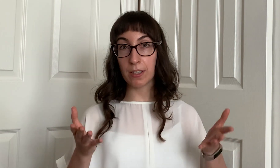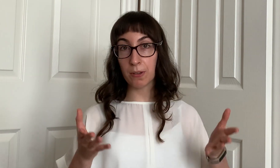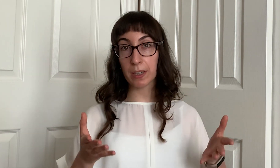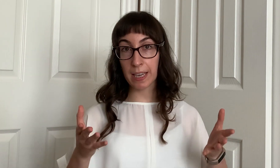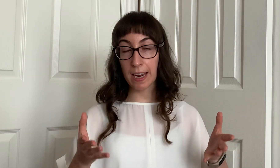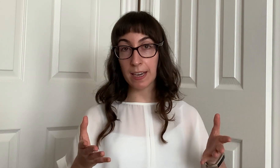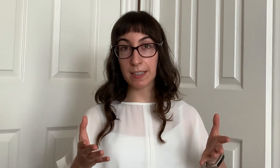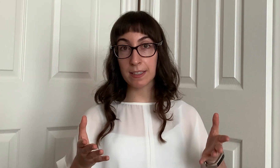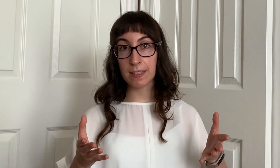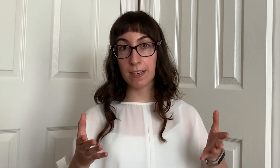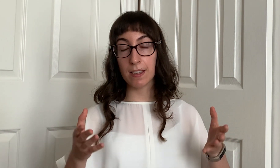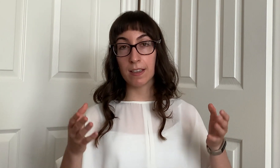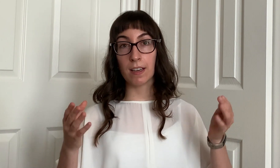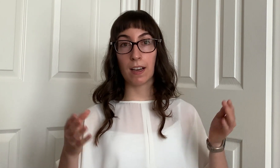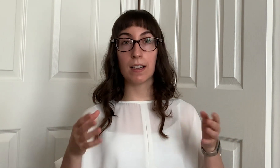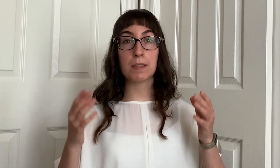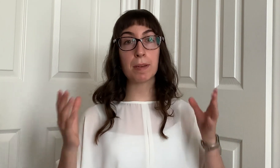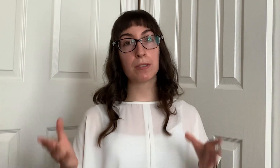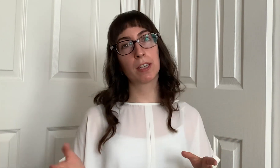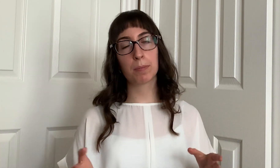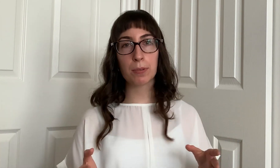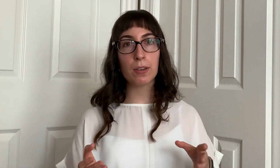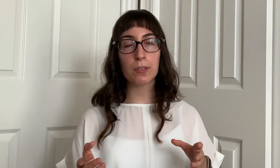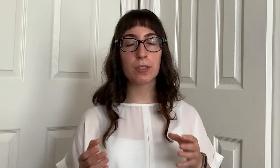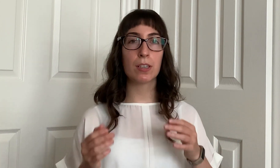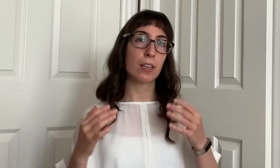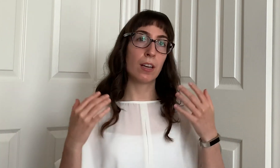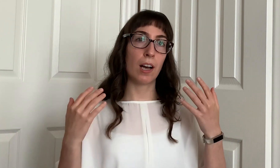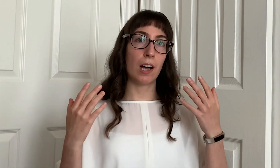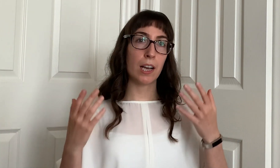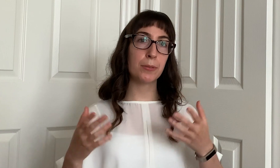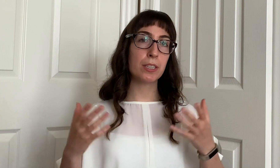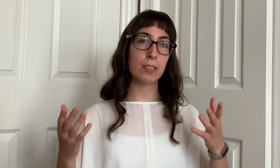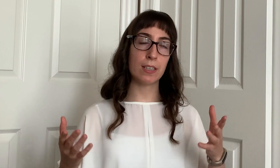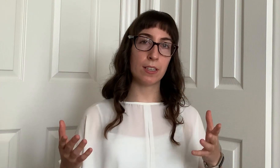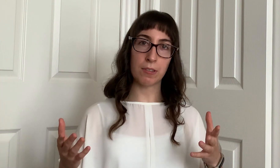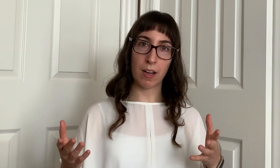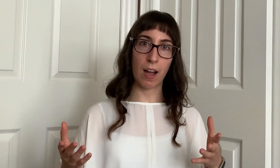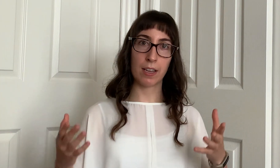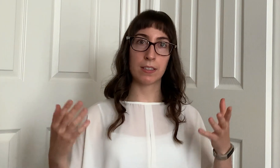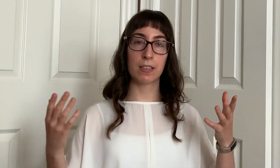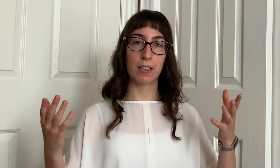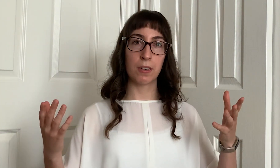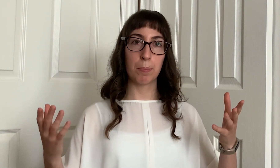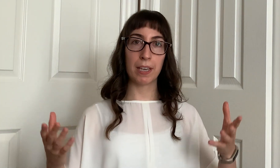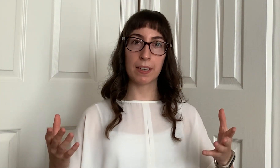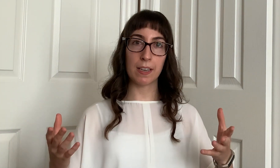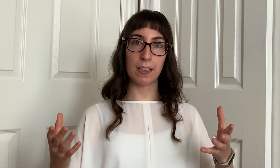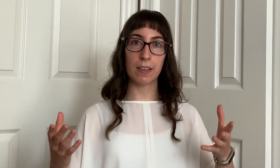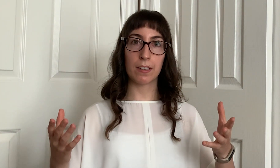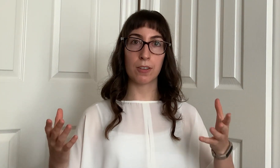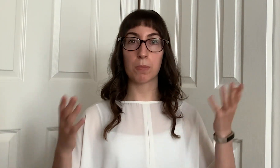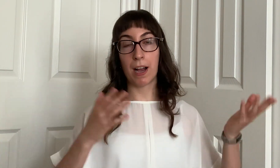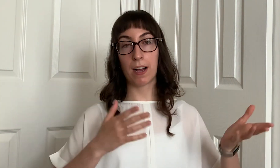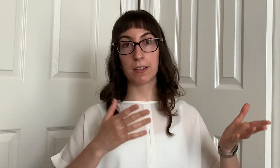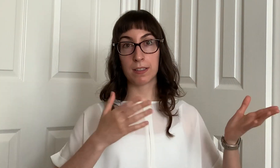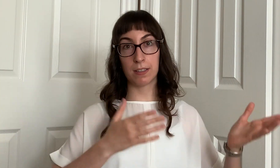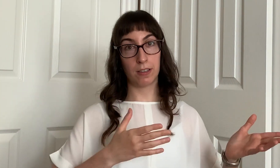in your case as mental health pros i would see you guys picking your past